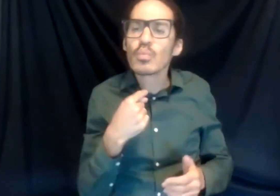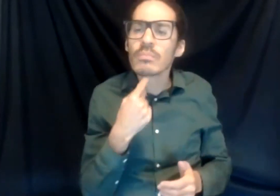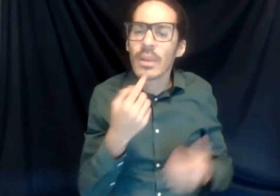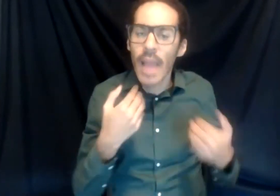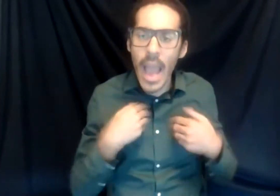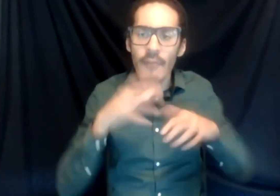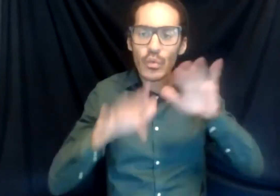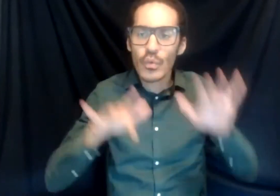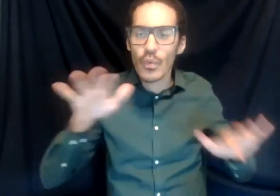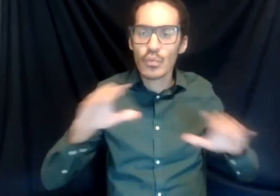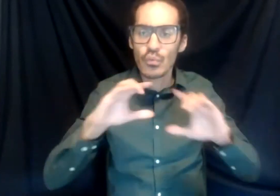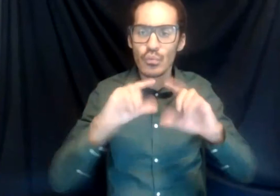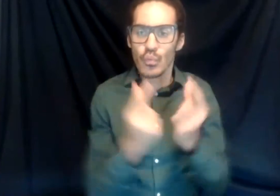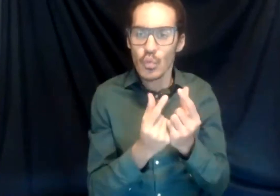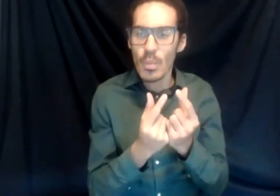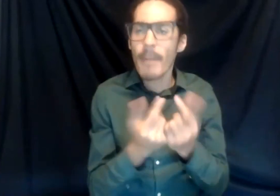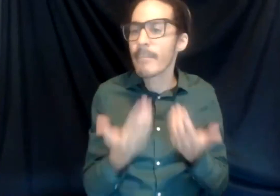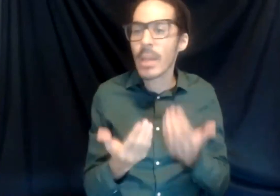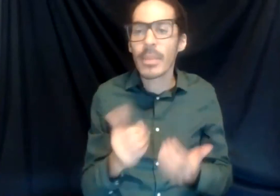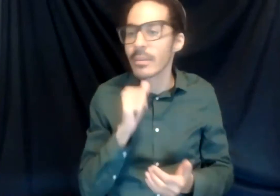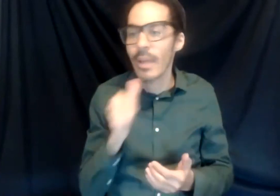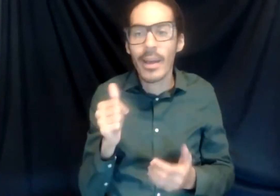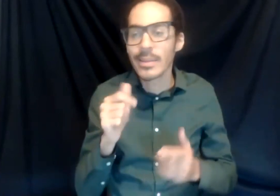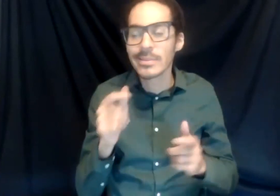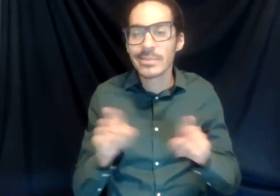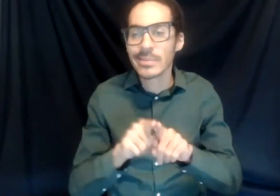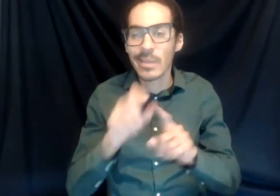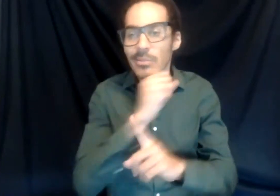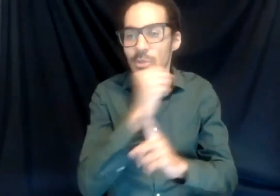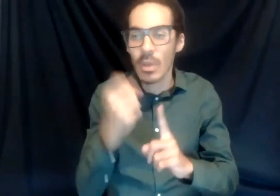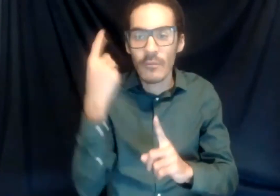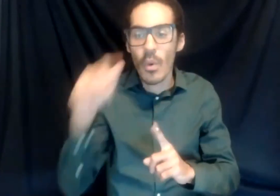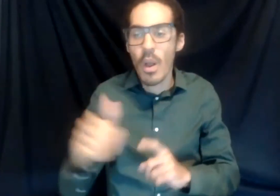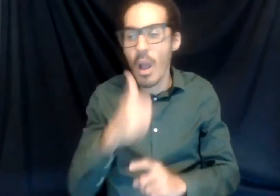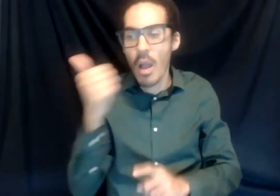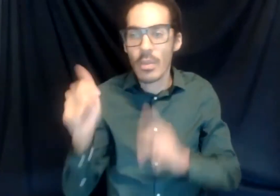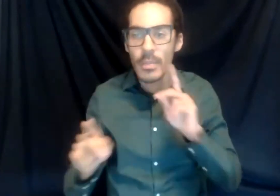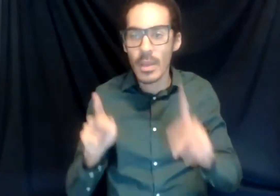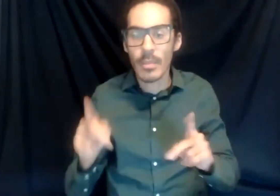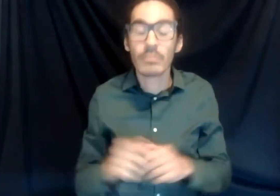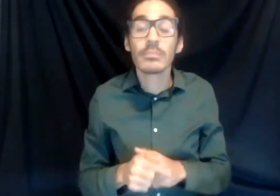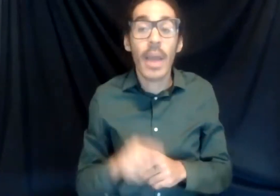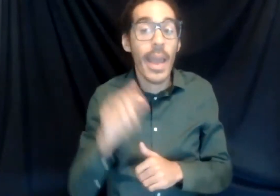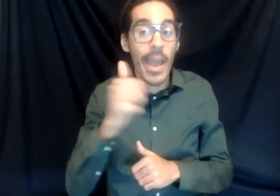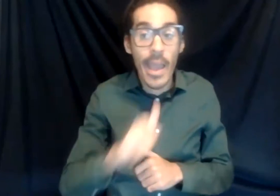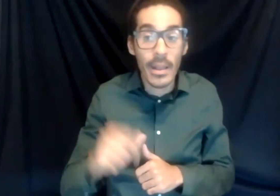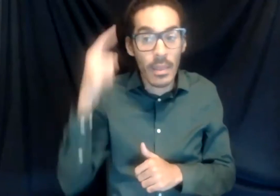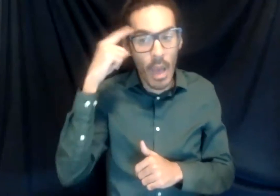case for other students on campus in terms of their friend circles, but you have any thoughts on how RIT can